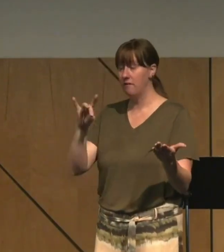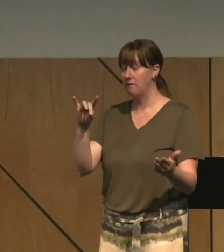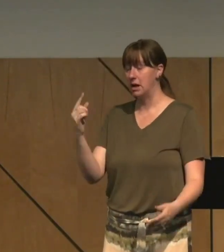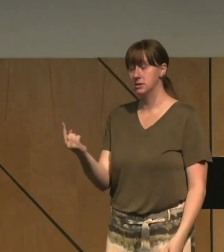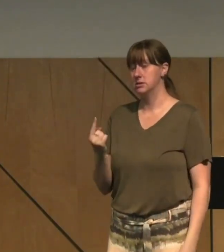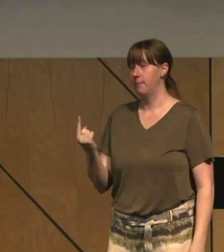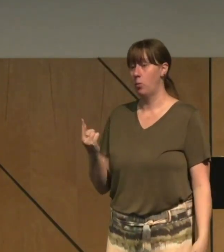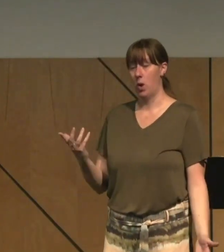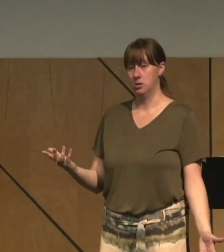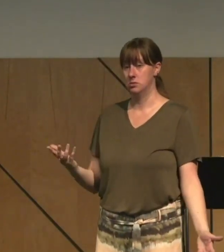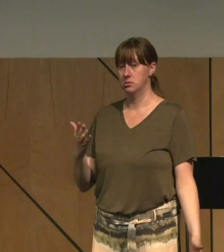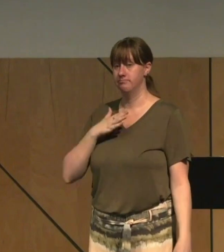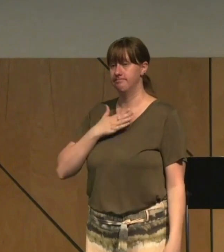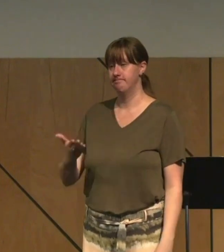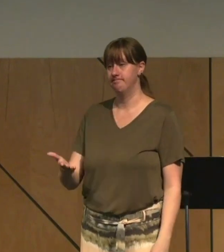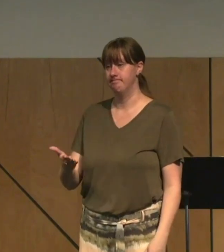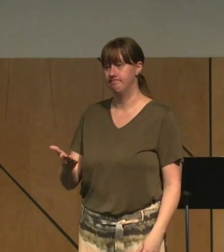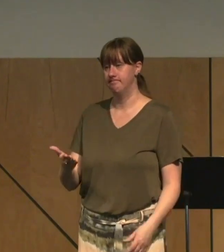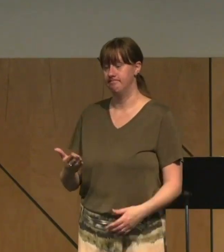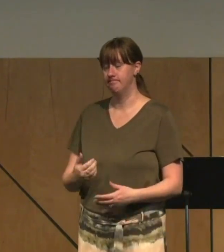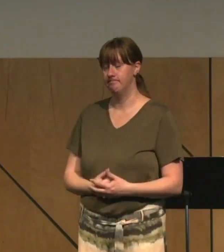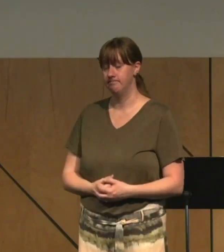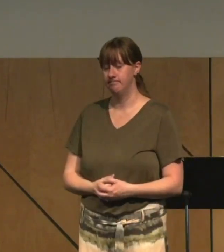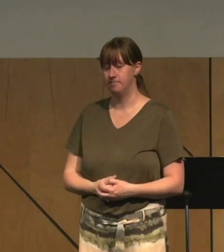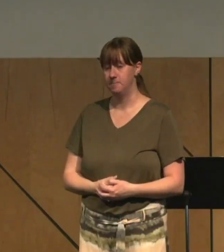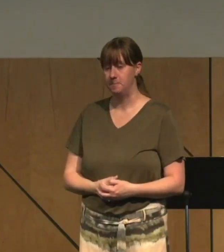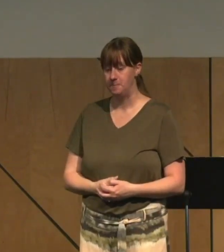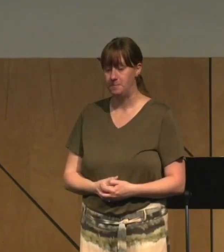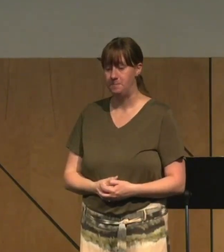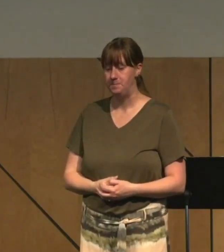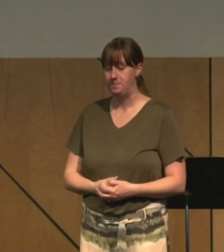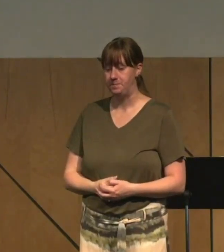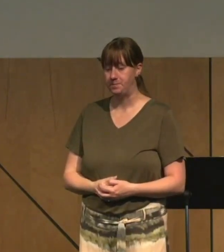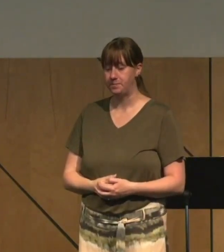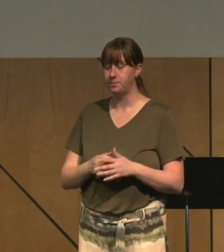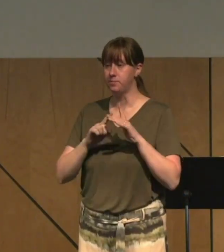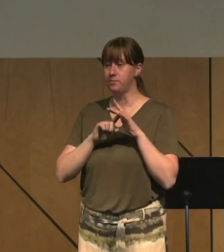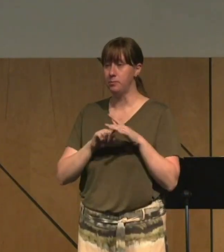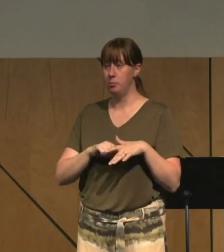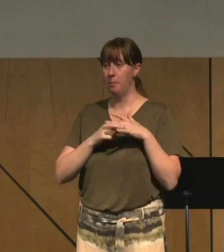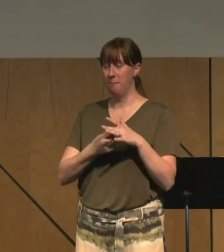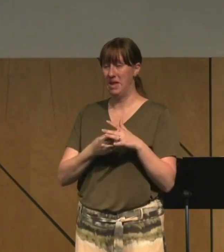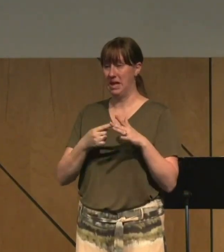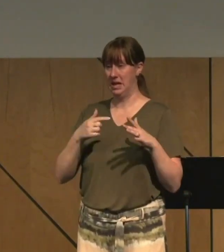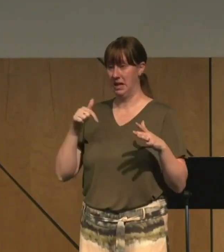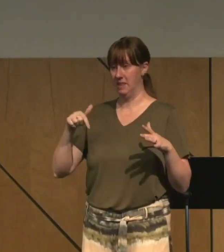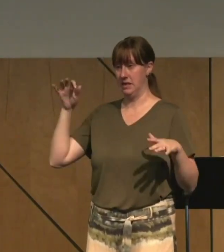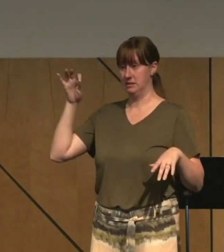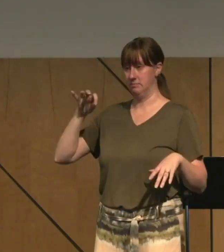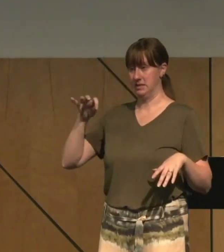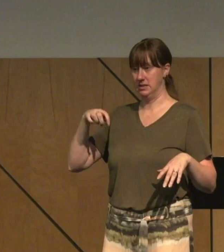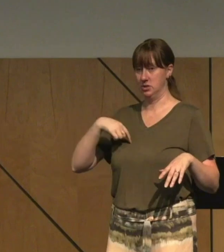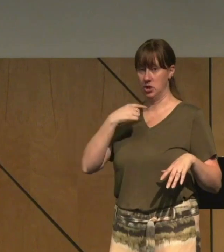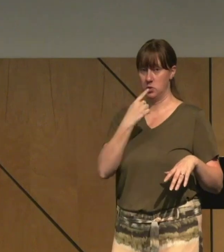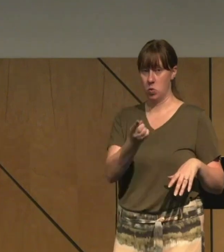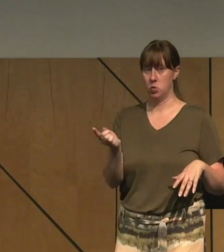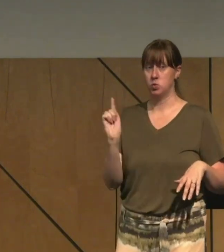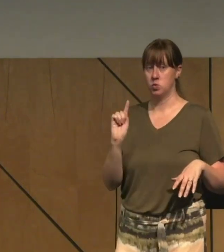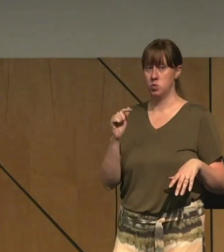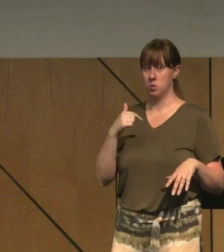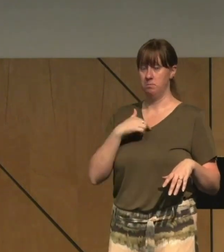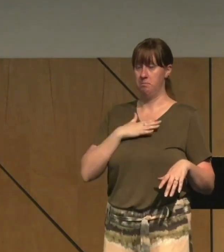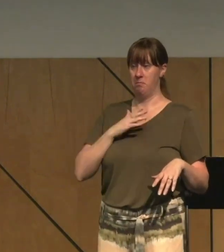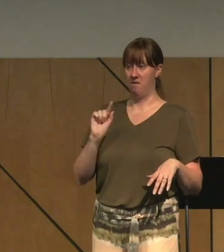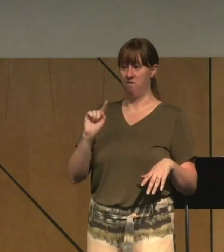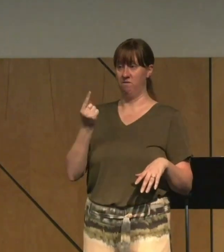it with them honestly. I shared with you guys at the beginning of this message that I was first exposed to pornography